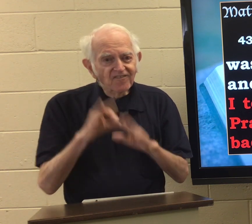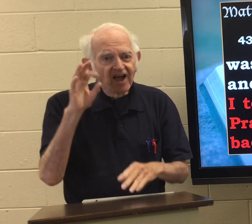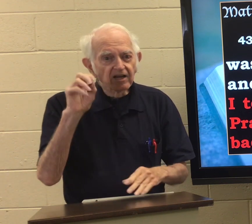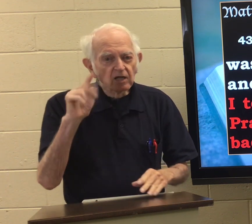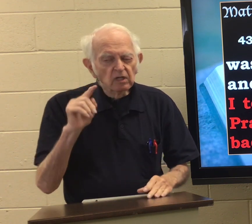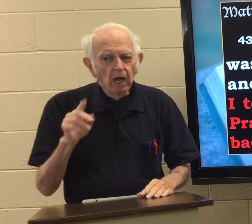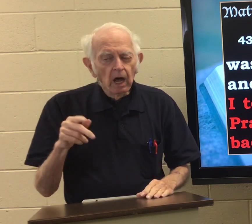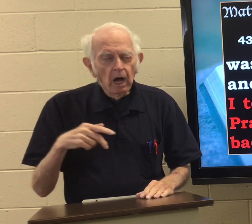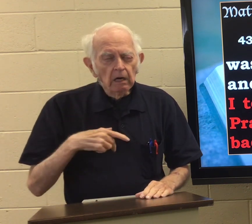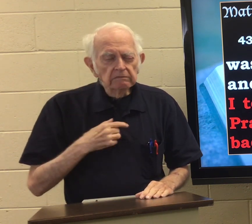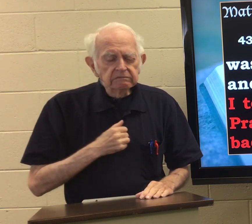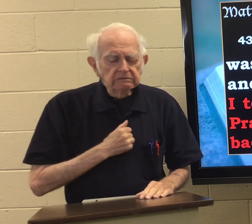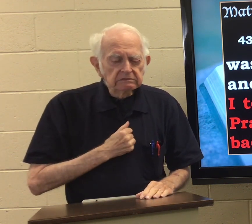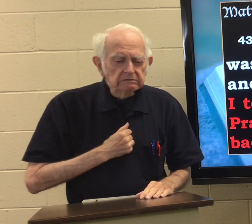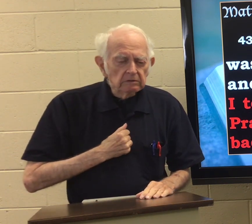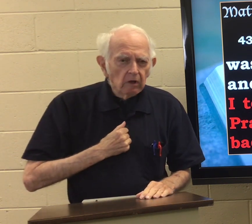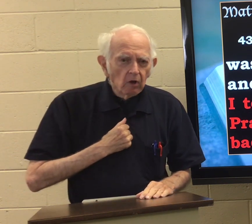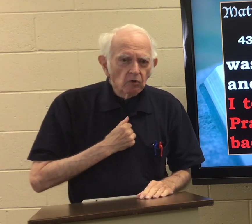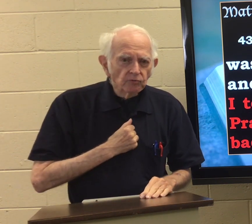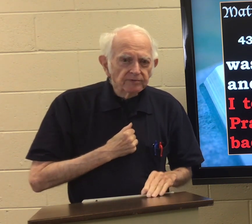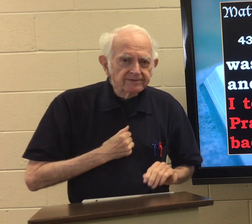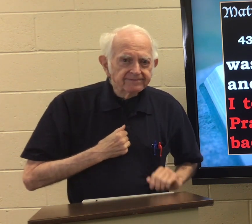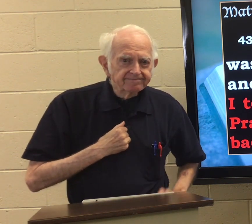Someday they'll find out and be sorry.